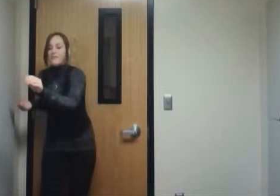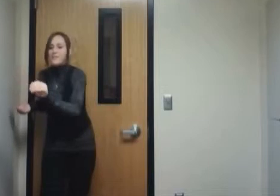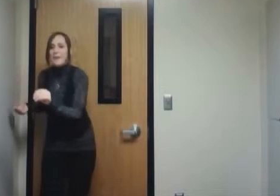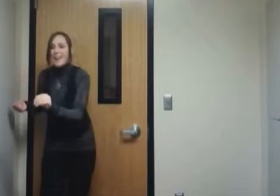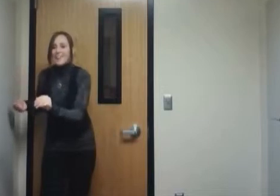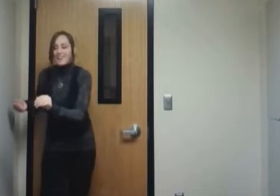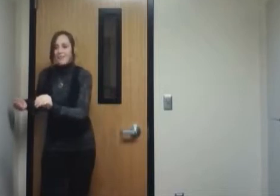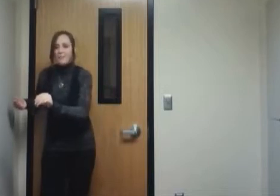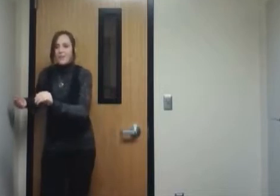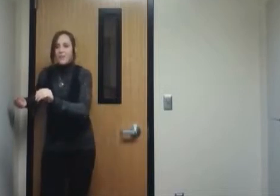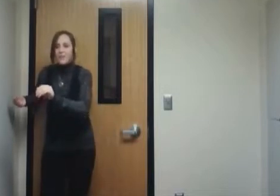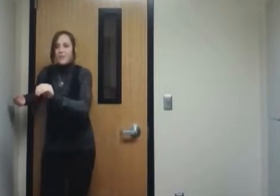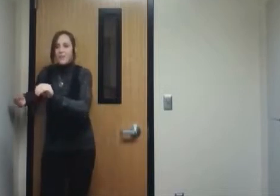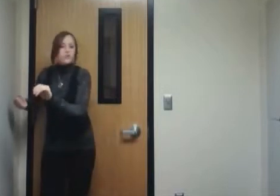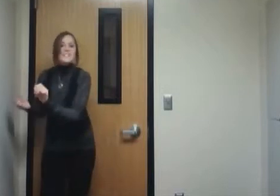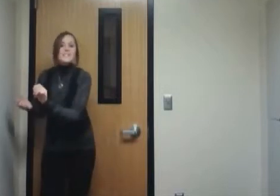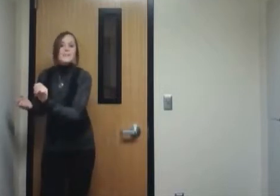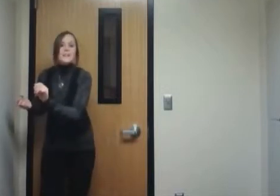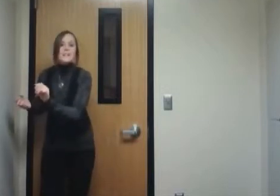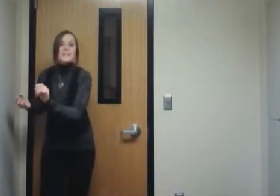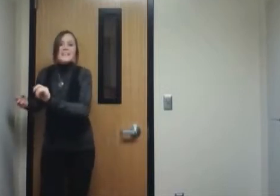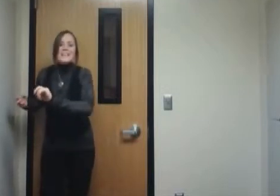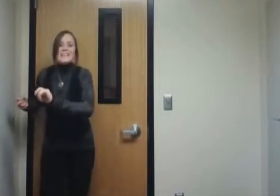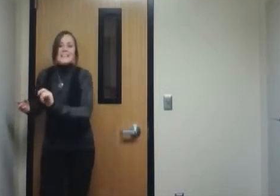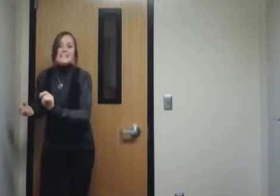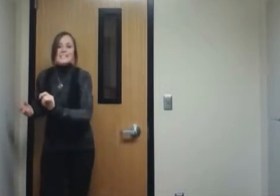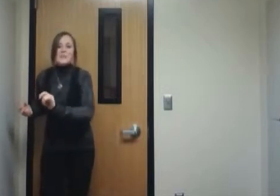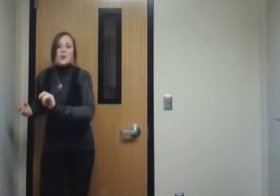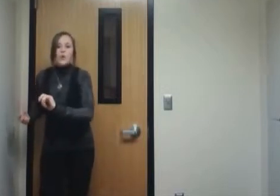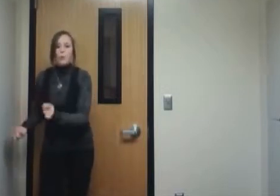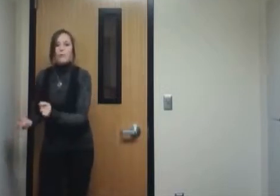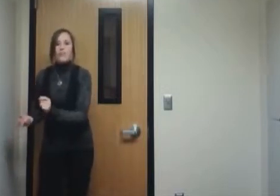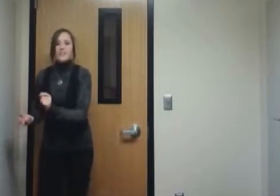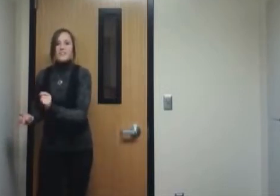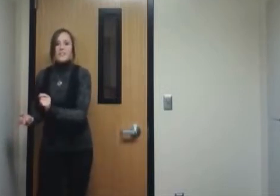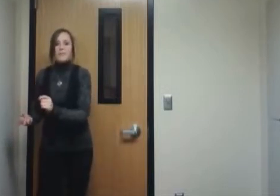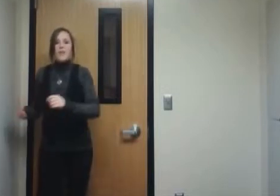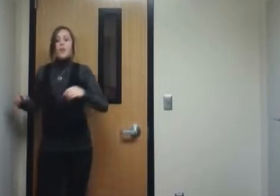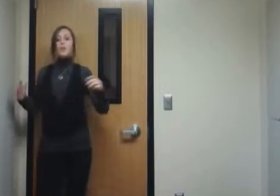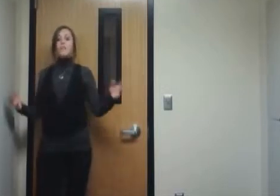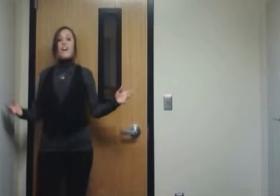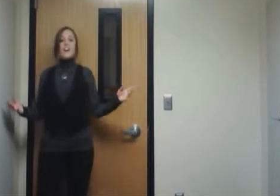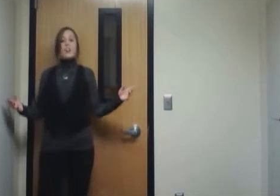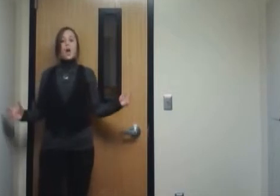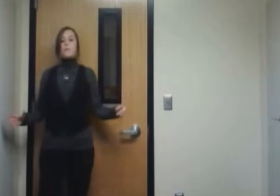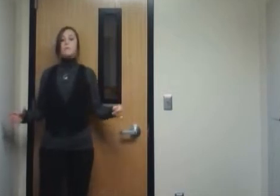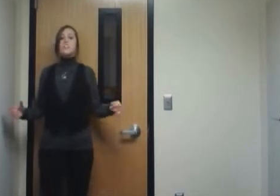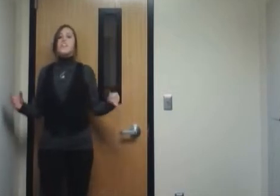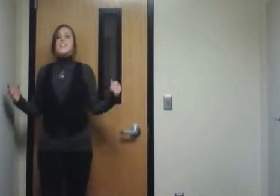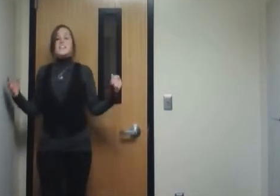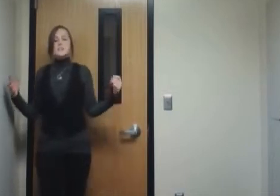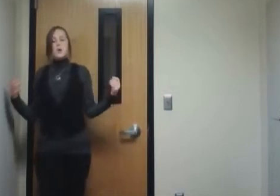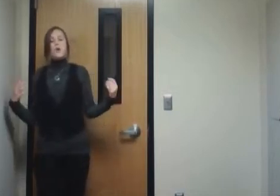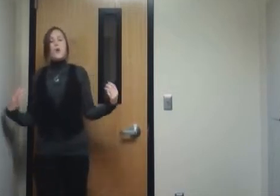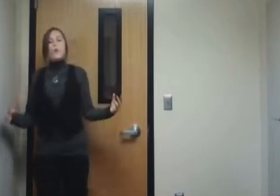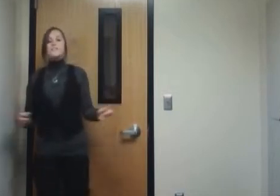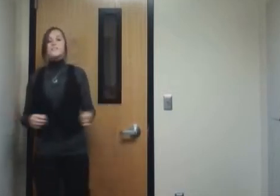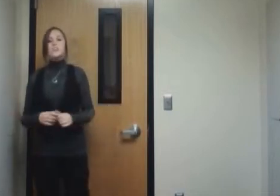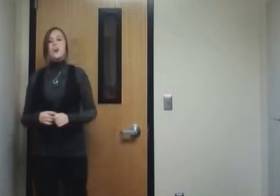to the bank. Trust me, it isn't worth it. Your final option is Coinstar,